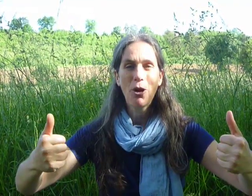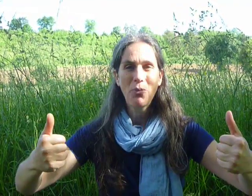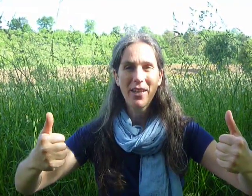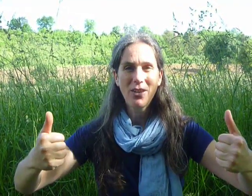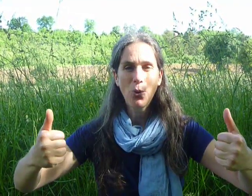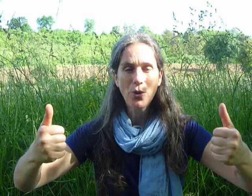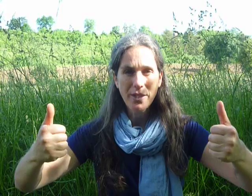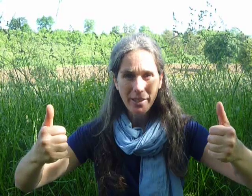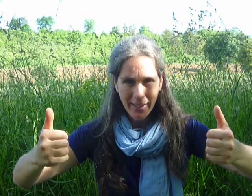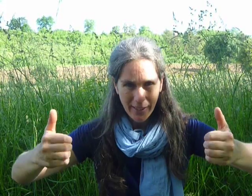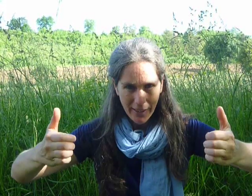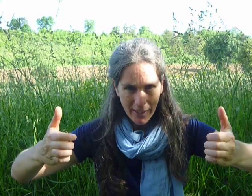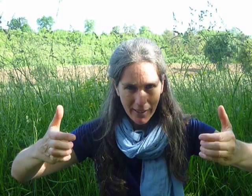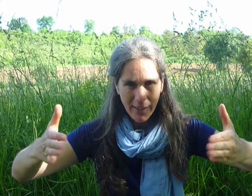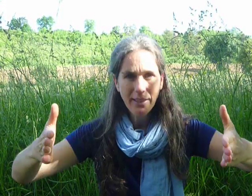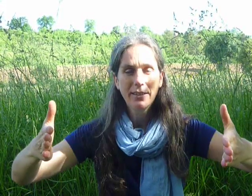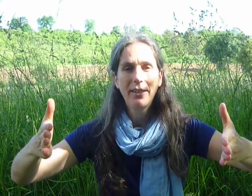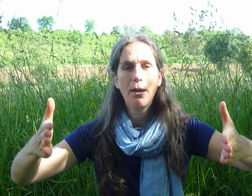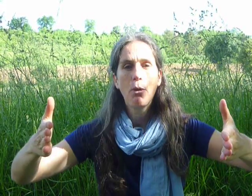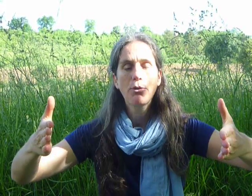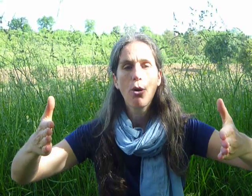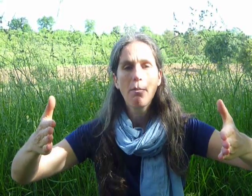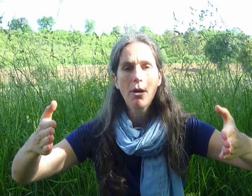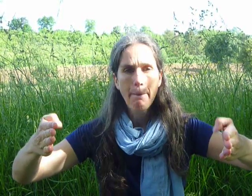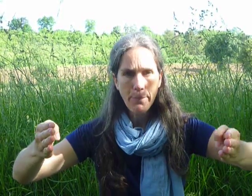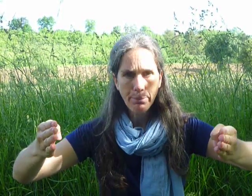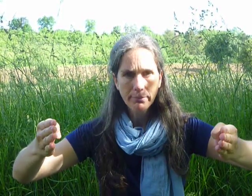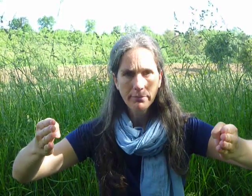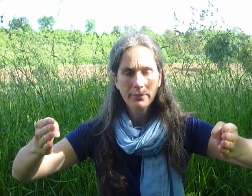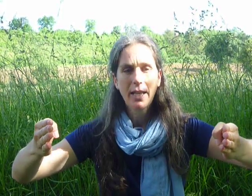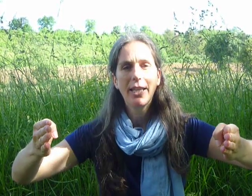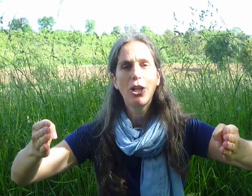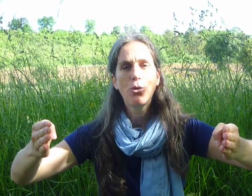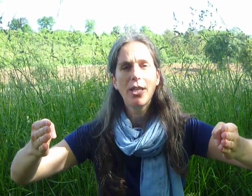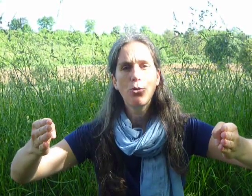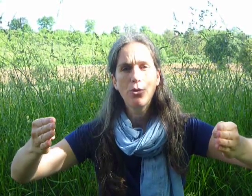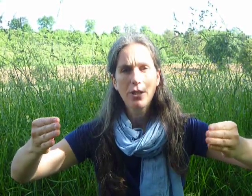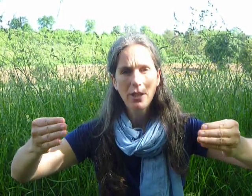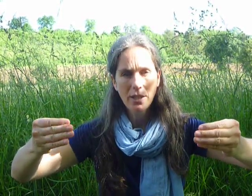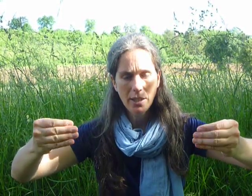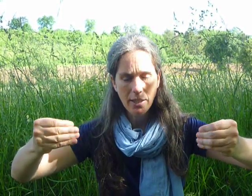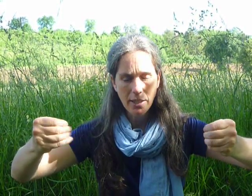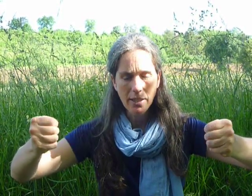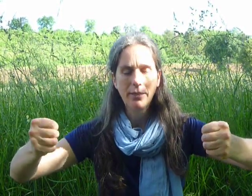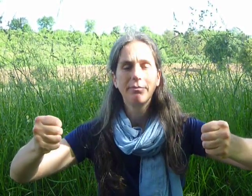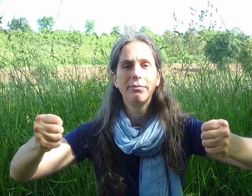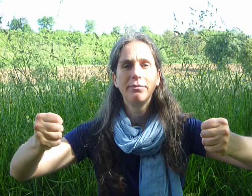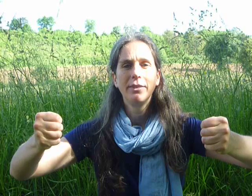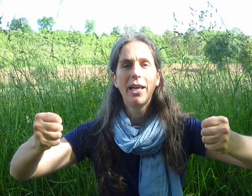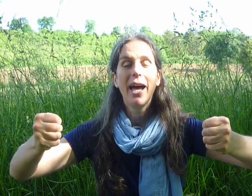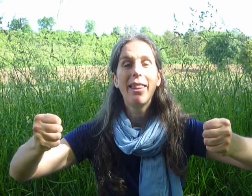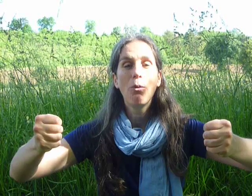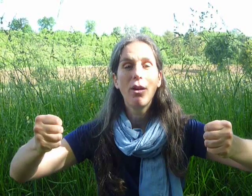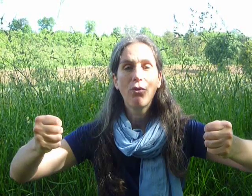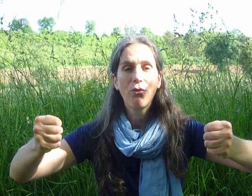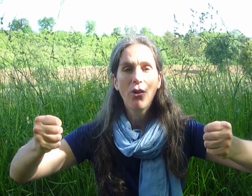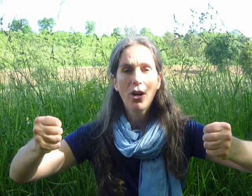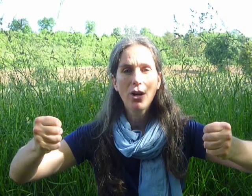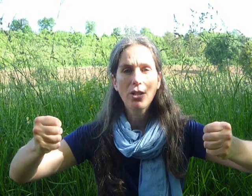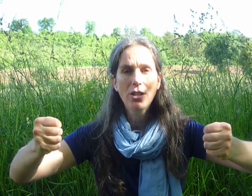opened their doors. And they popped home. Pop. And they closed their doors. And they went fast